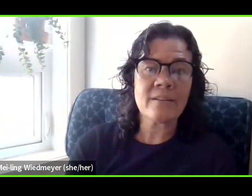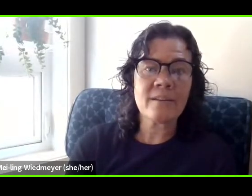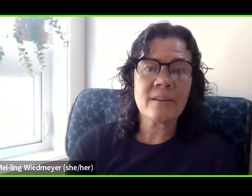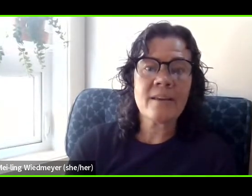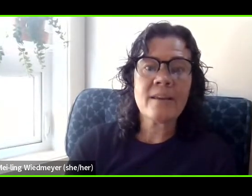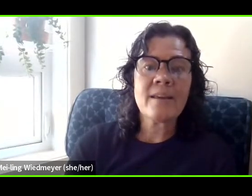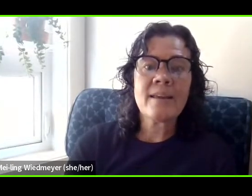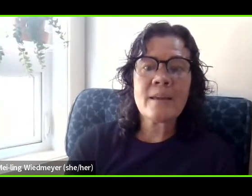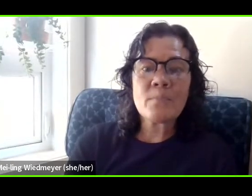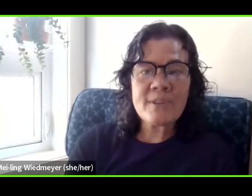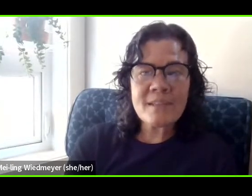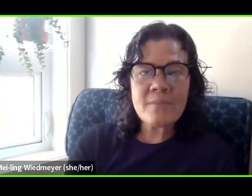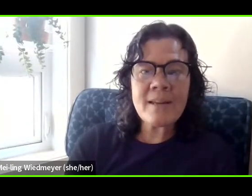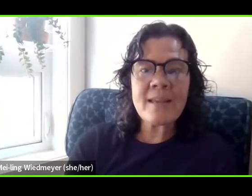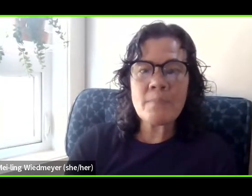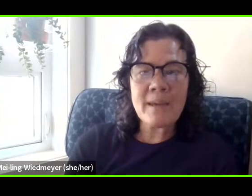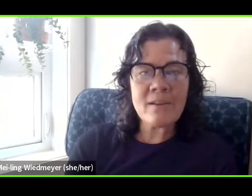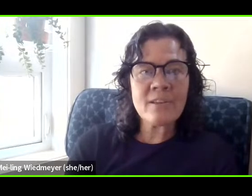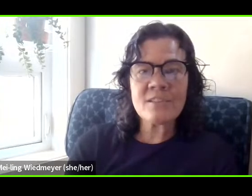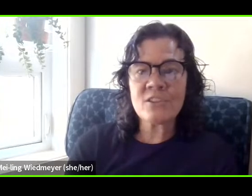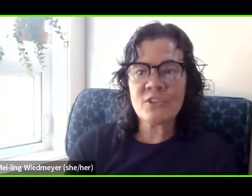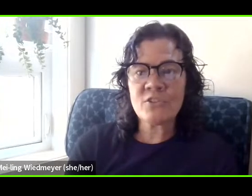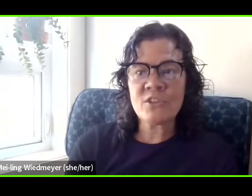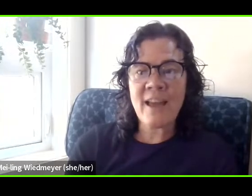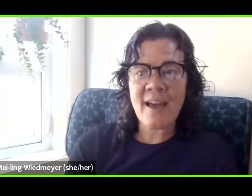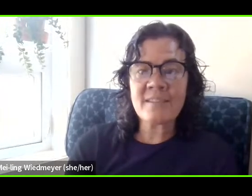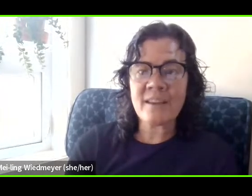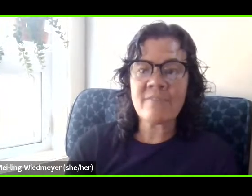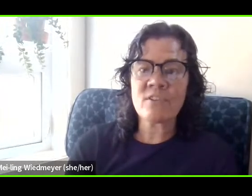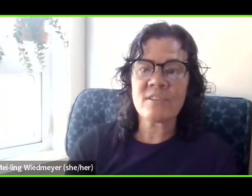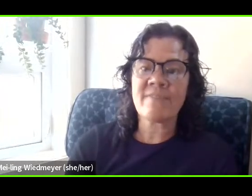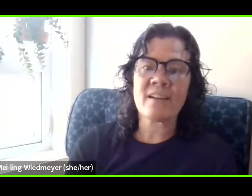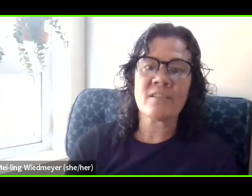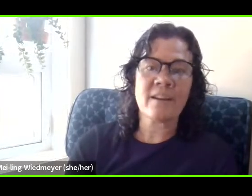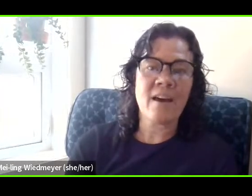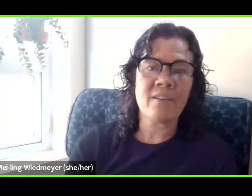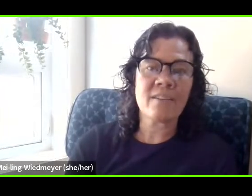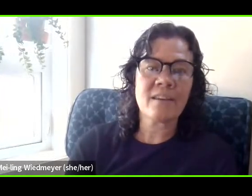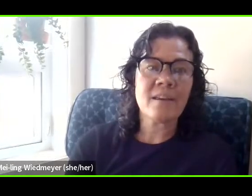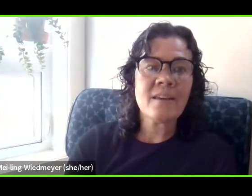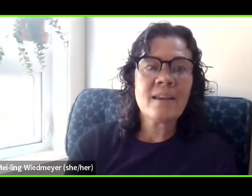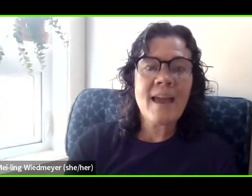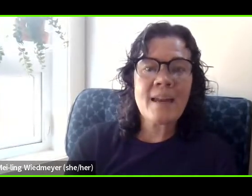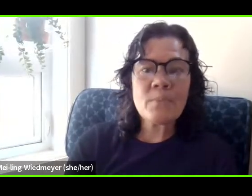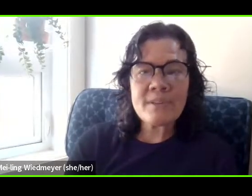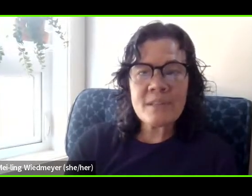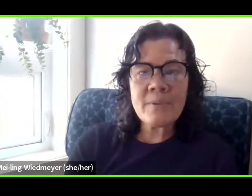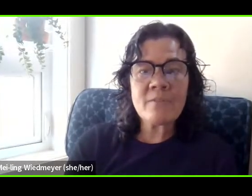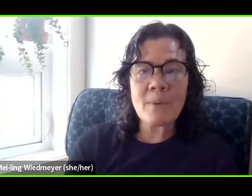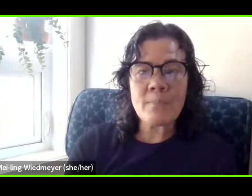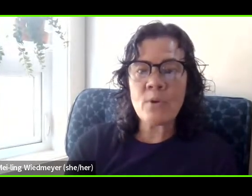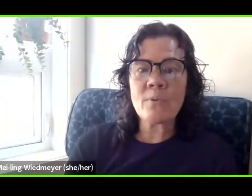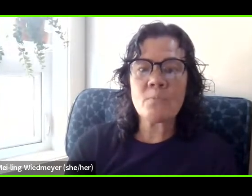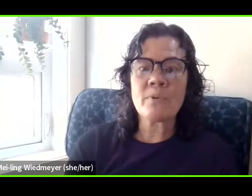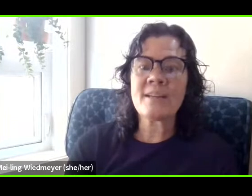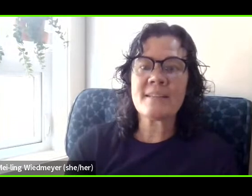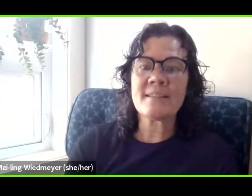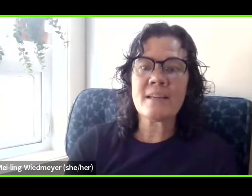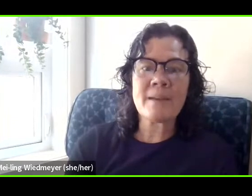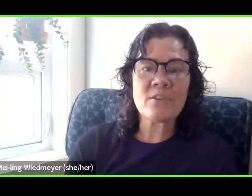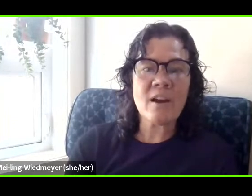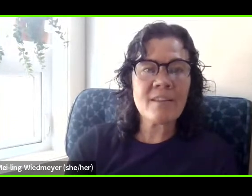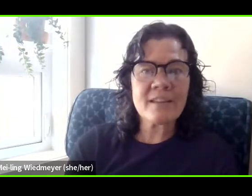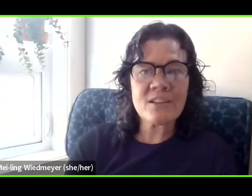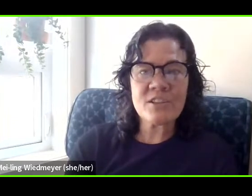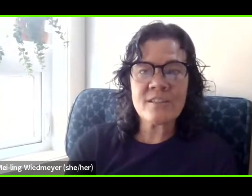abroad. Imprisonment in a penal institution has adverse effects on health. An imprisonment of people with pre